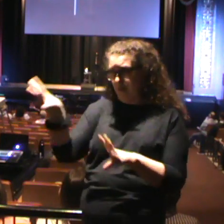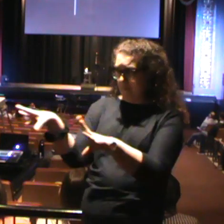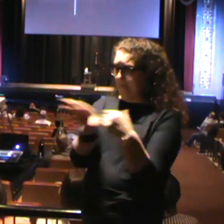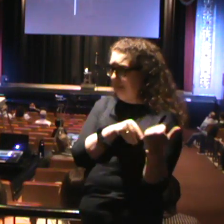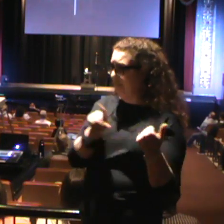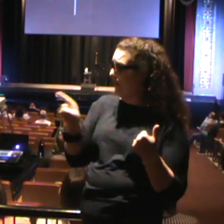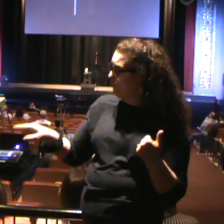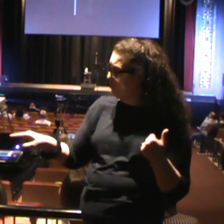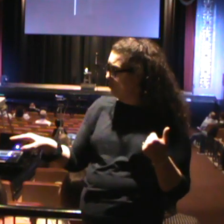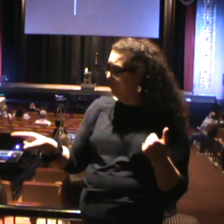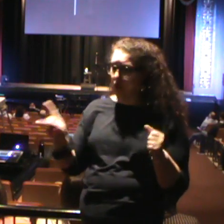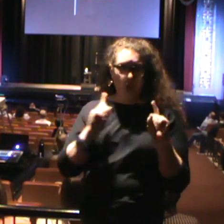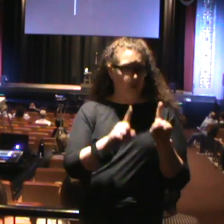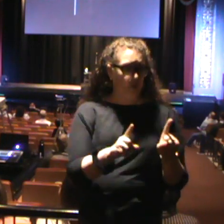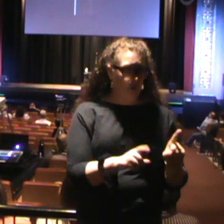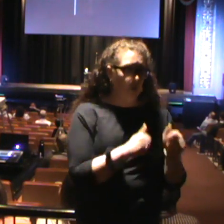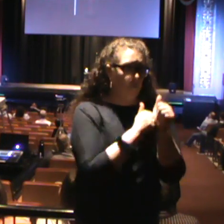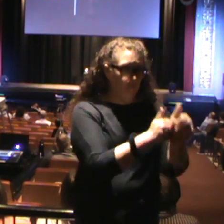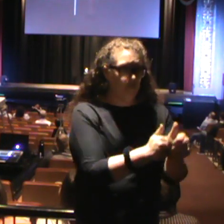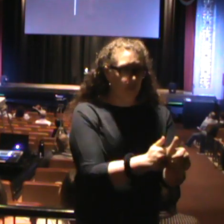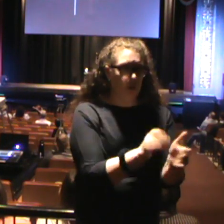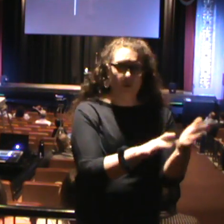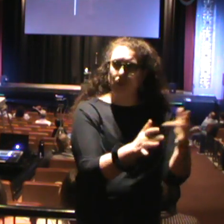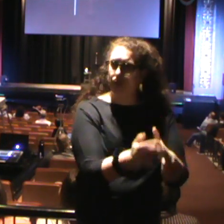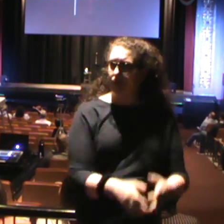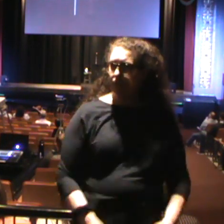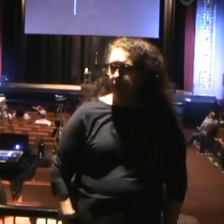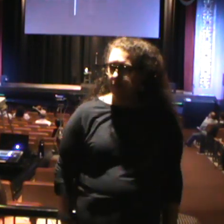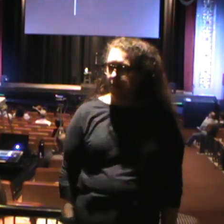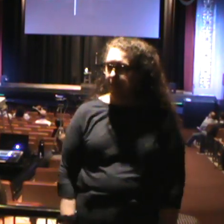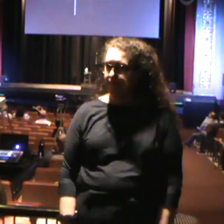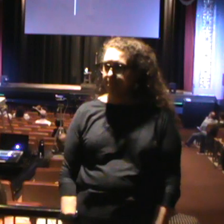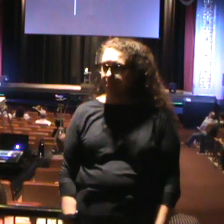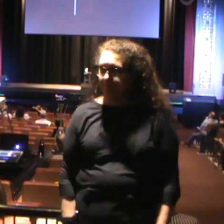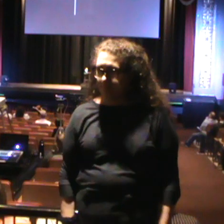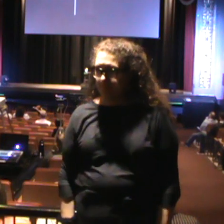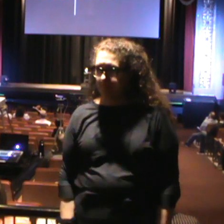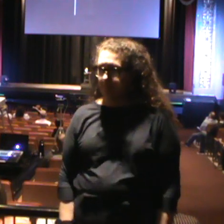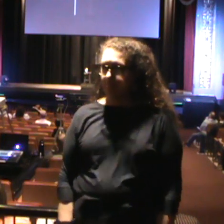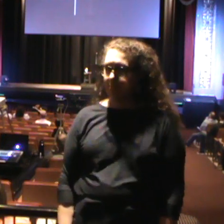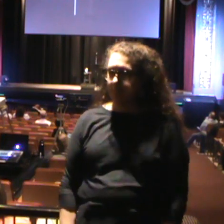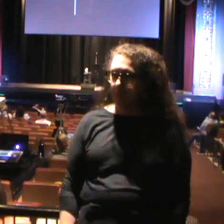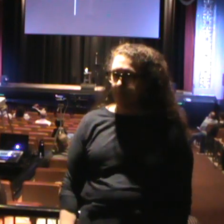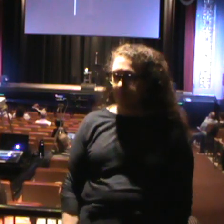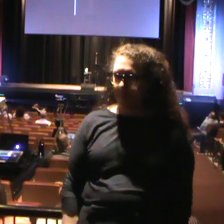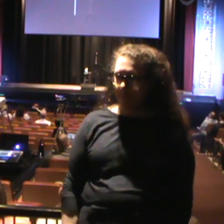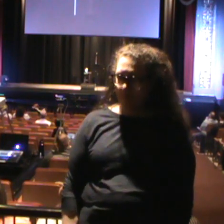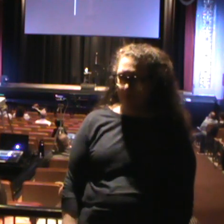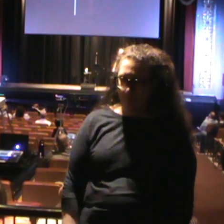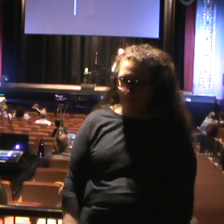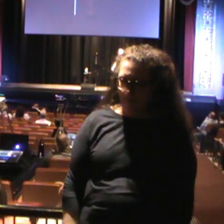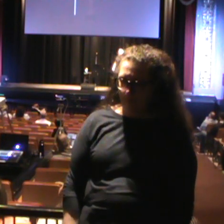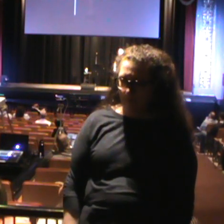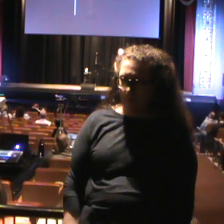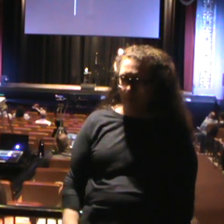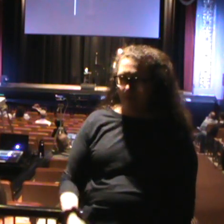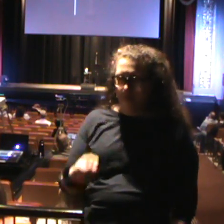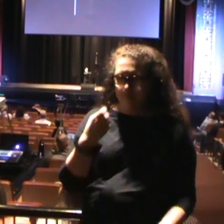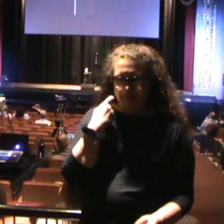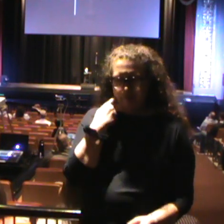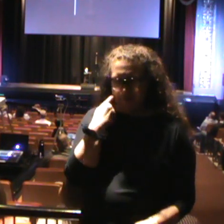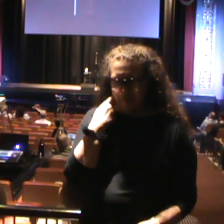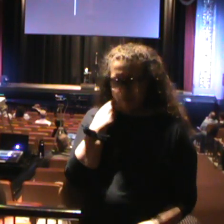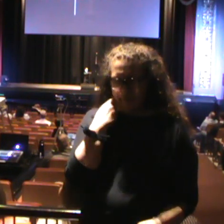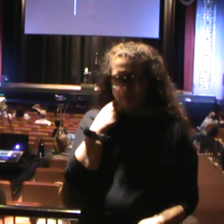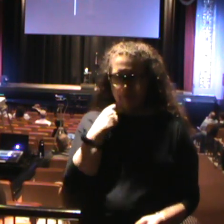you to follow this man named Jesus? We talked backstage a little bit earlier. Some